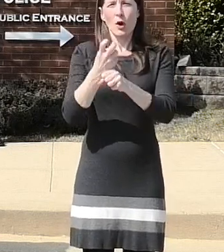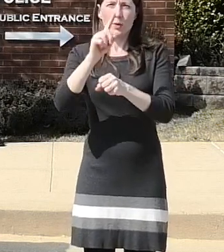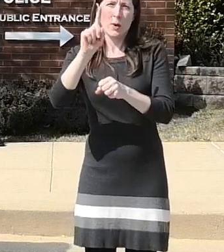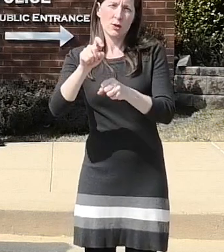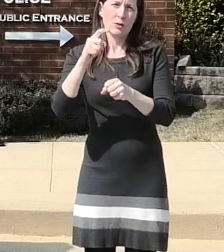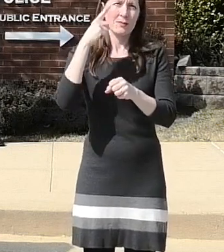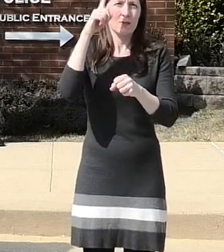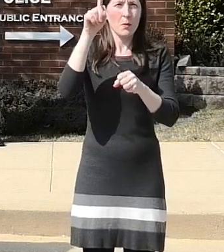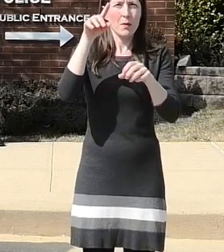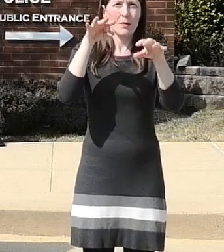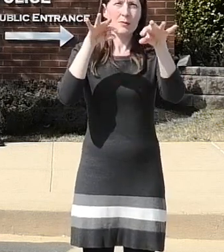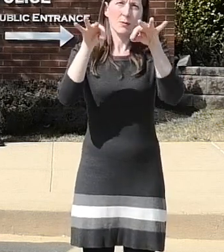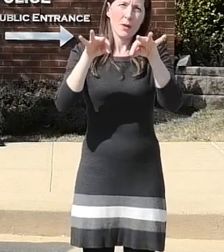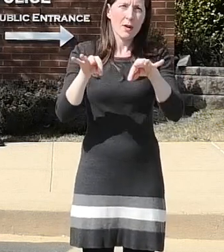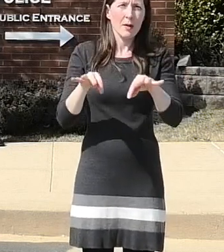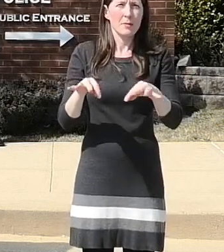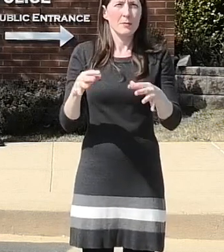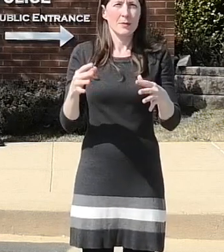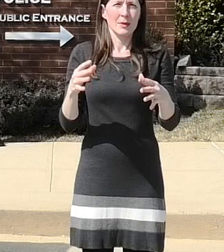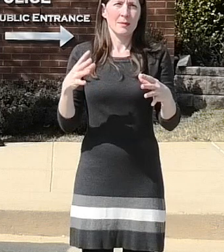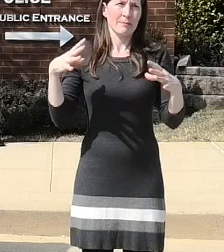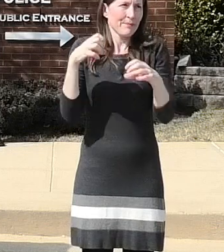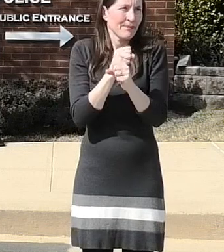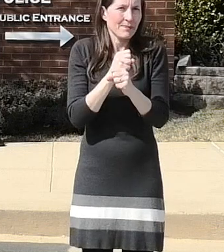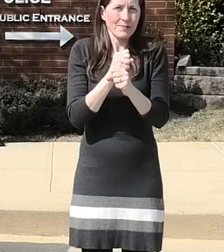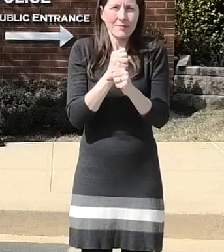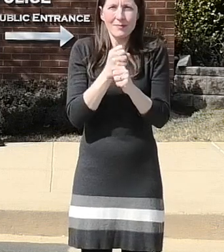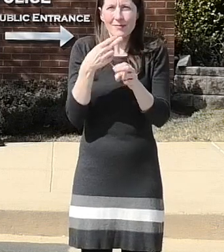to to answer in a couple minutes um